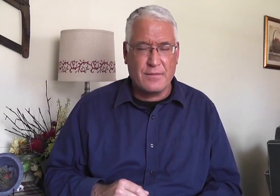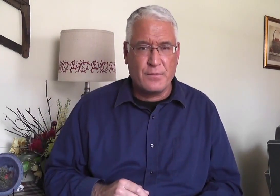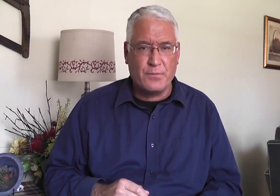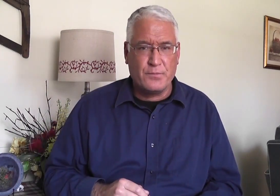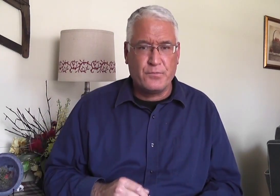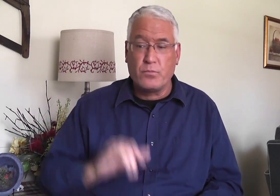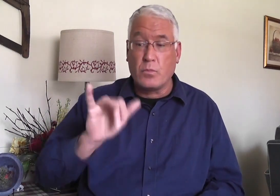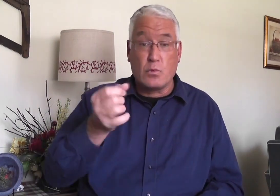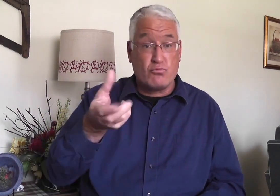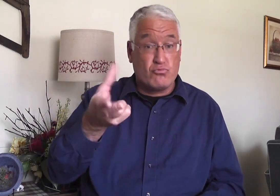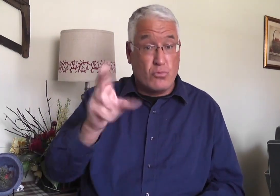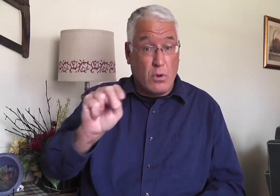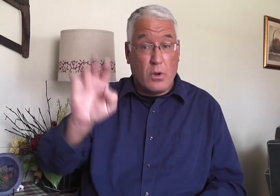to Mark's 42 times.